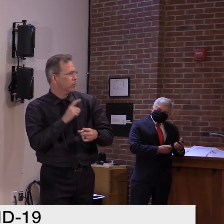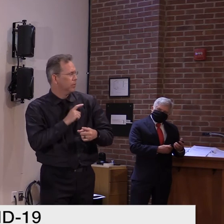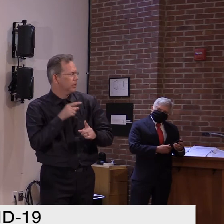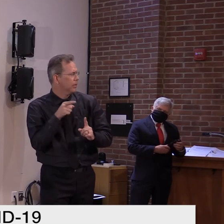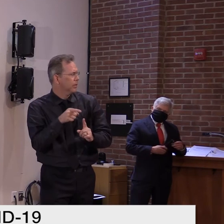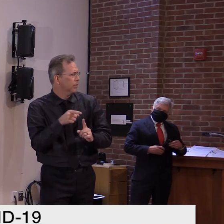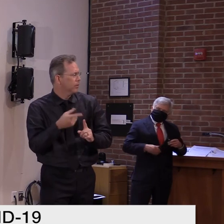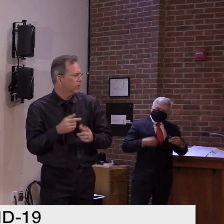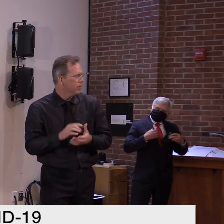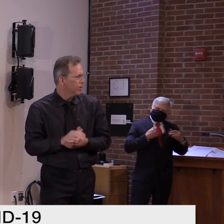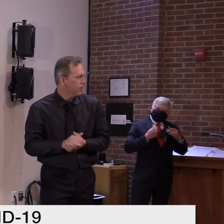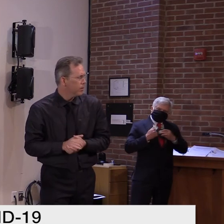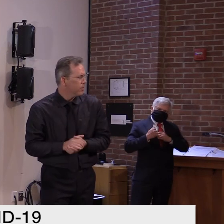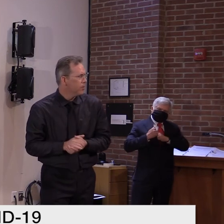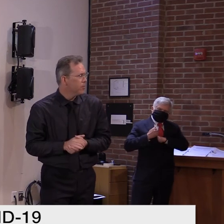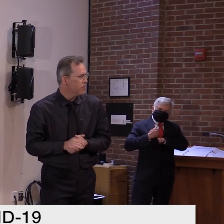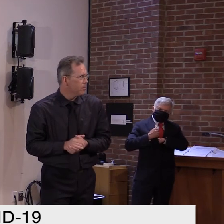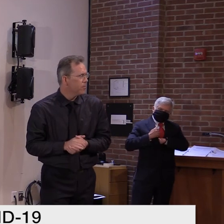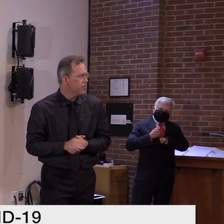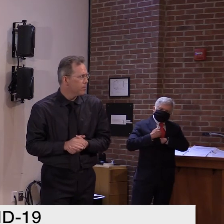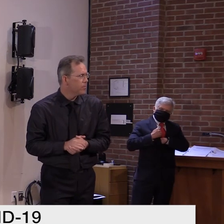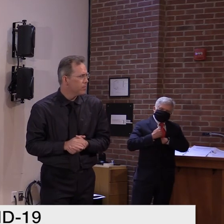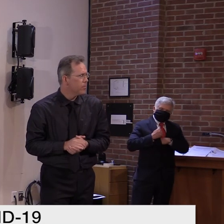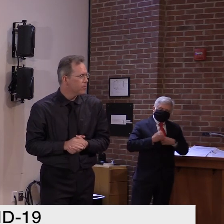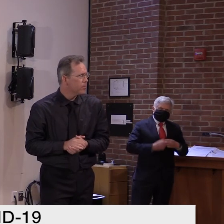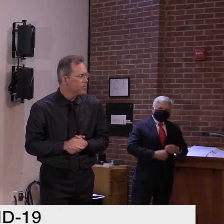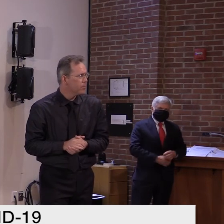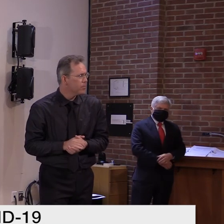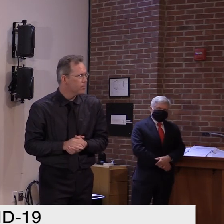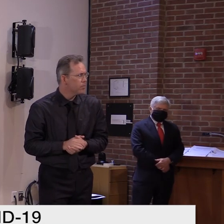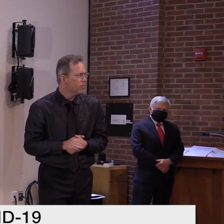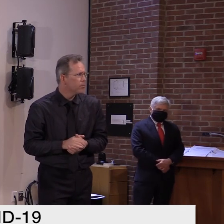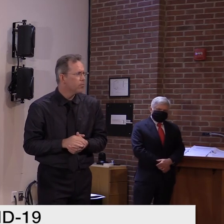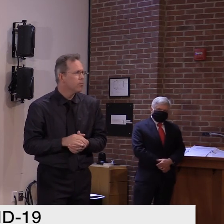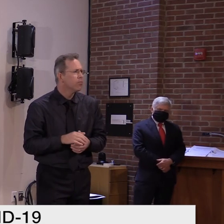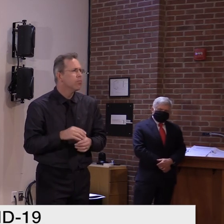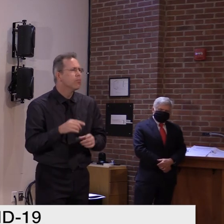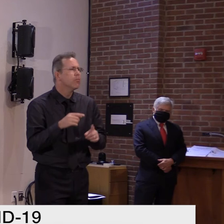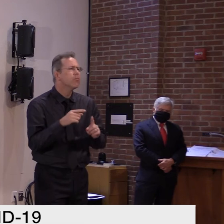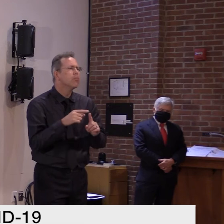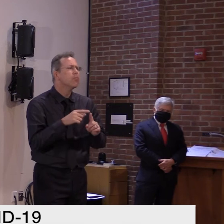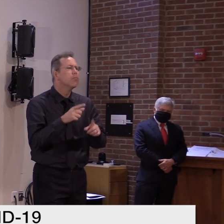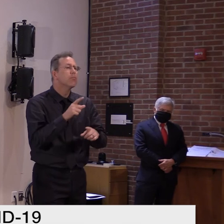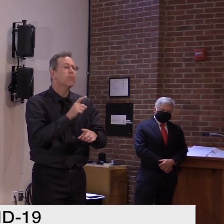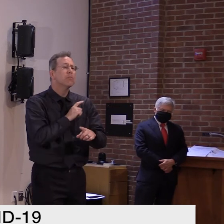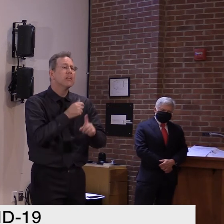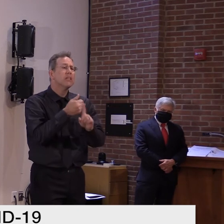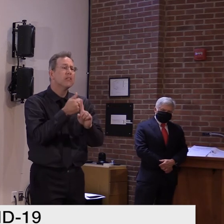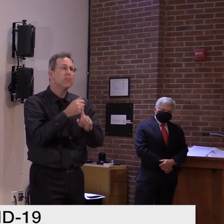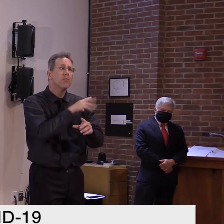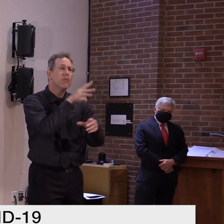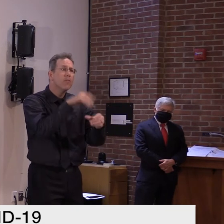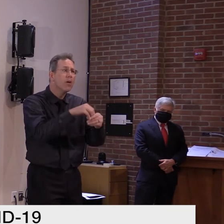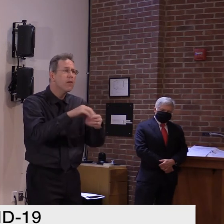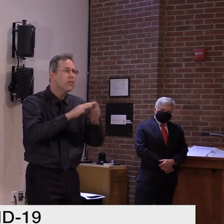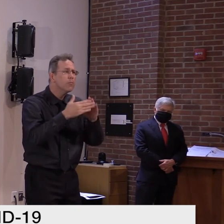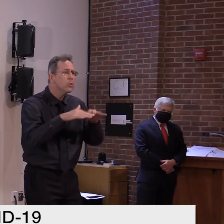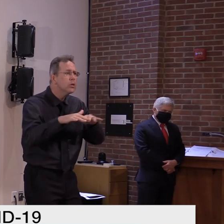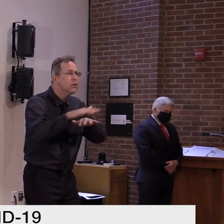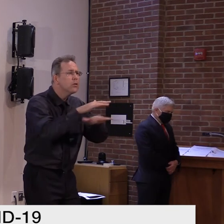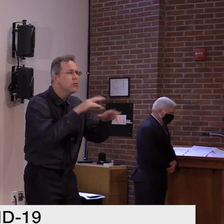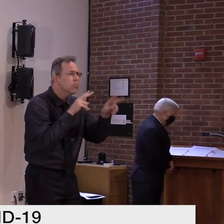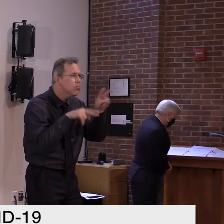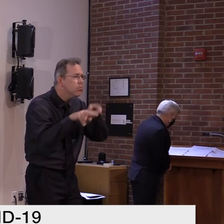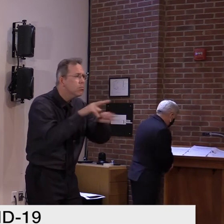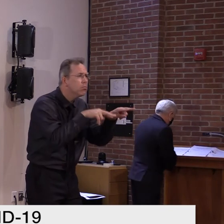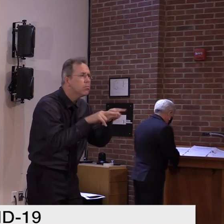that you actively engage with communities, particularly those communities that have been historically marginalized or harmed